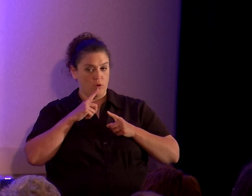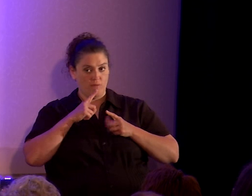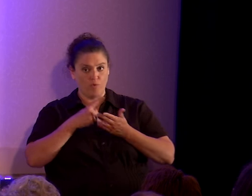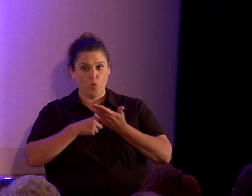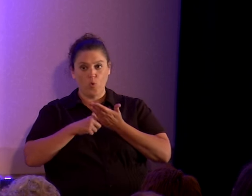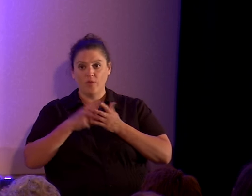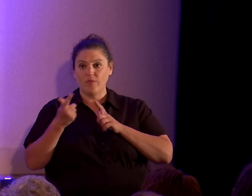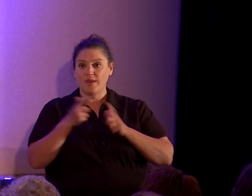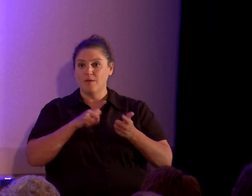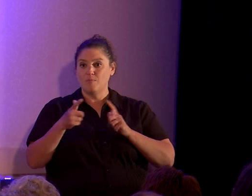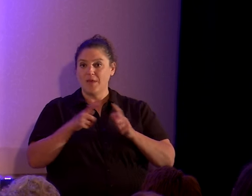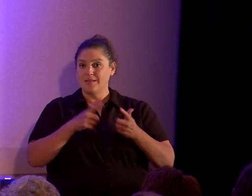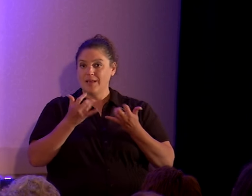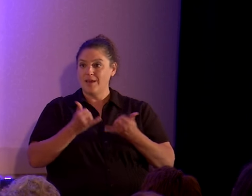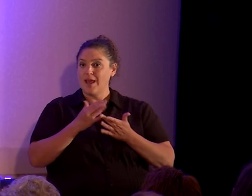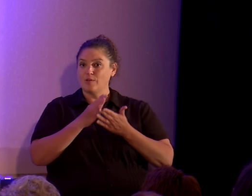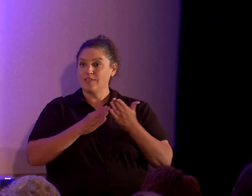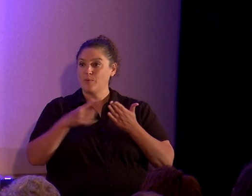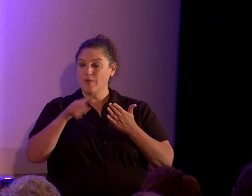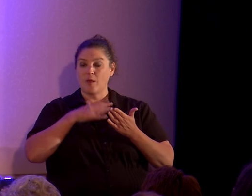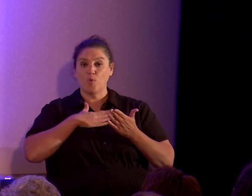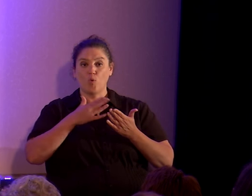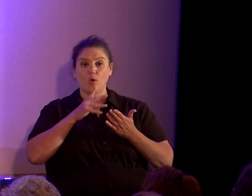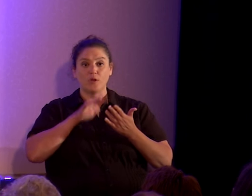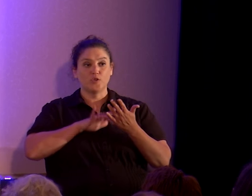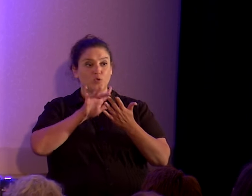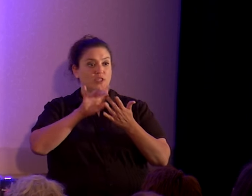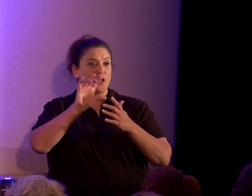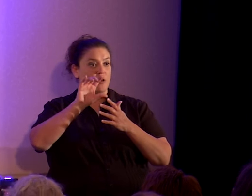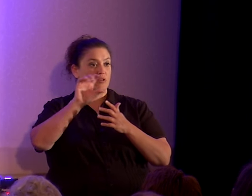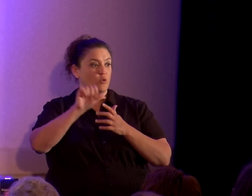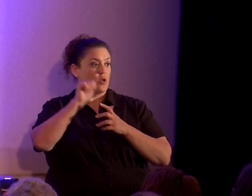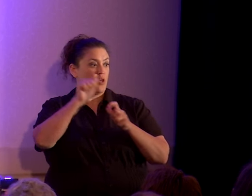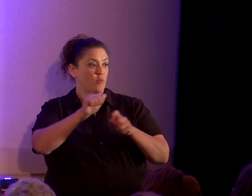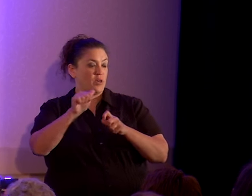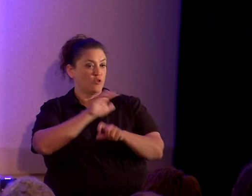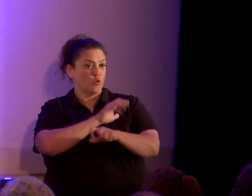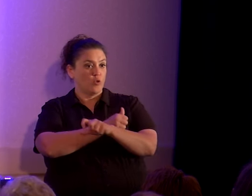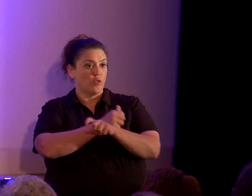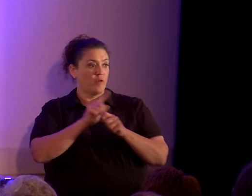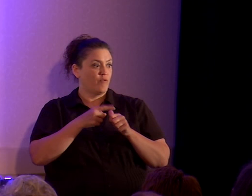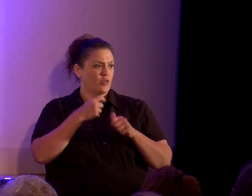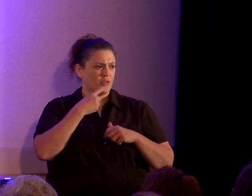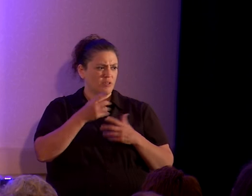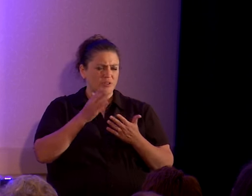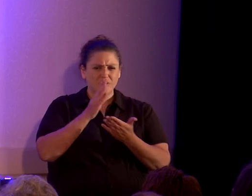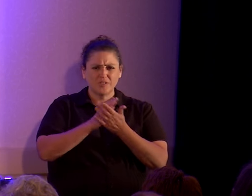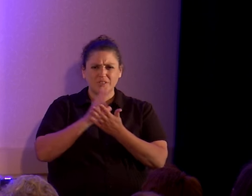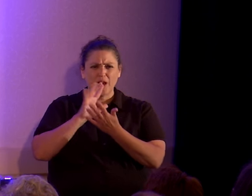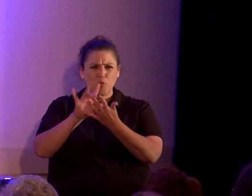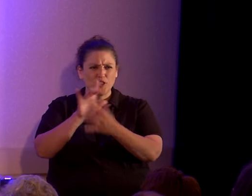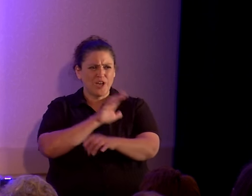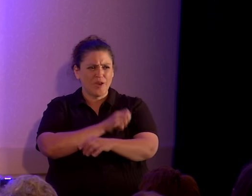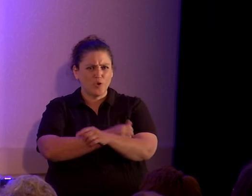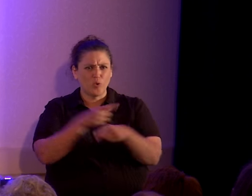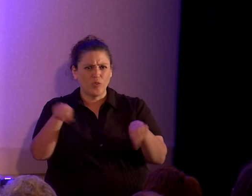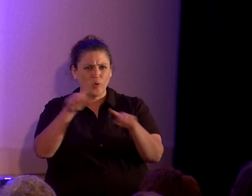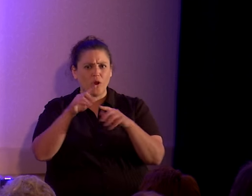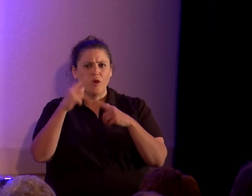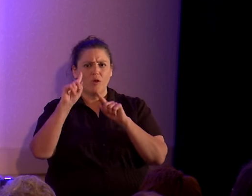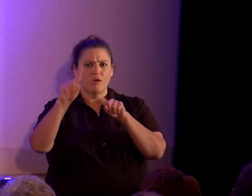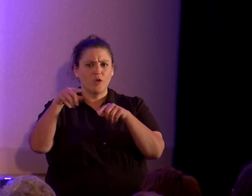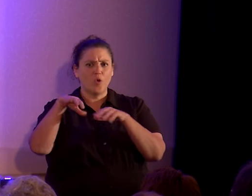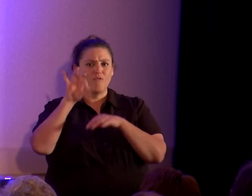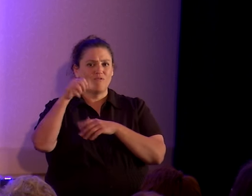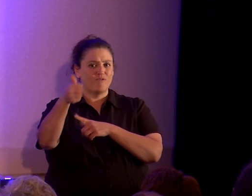Now some of them are willing to reach out to another potential authority. of course, the first thing I'm going tell them is stop reaching out to authorities. Go, find yourself a